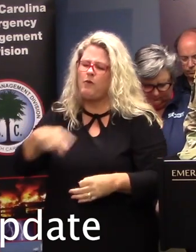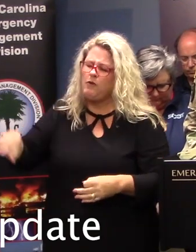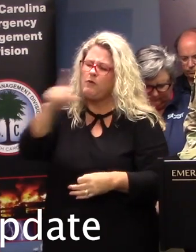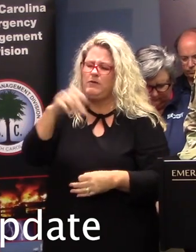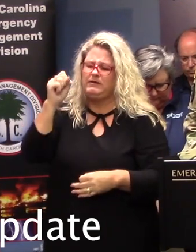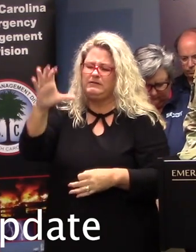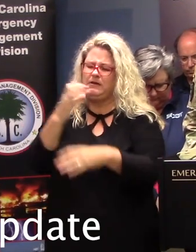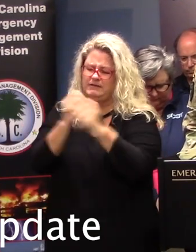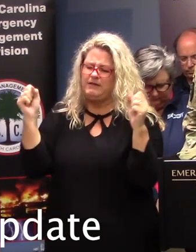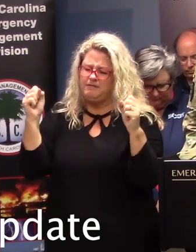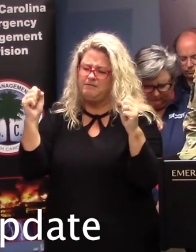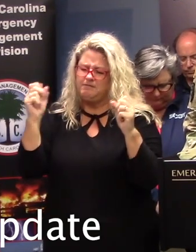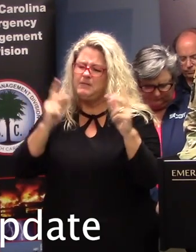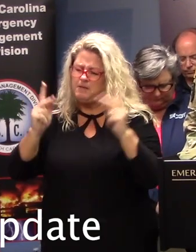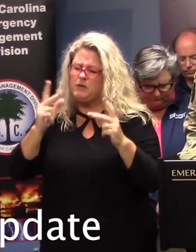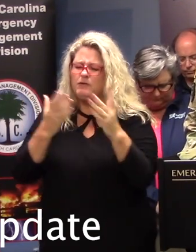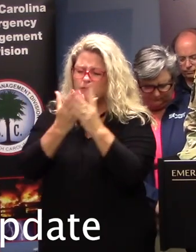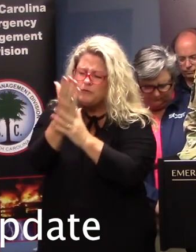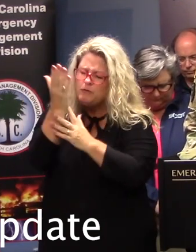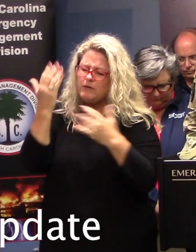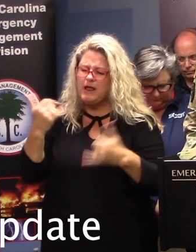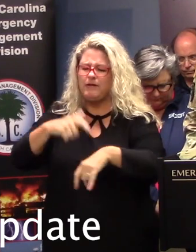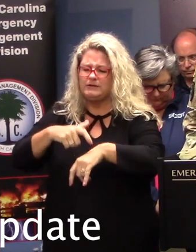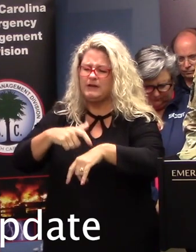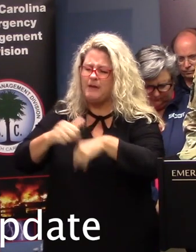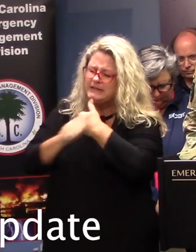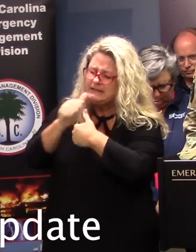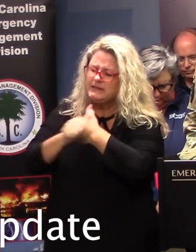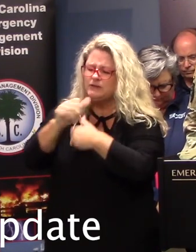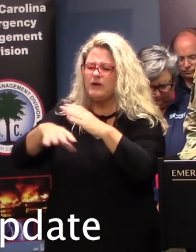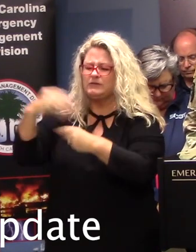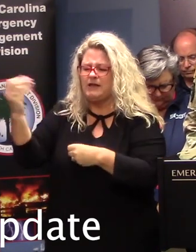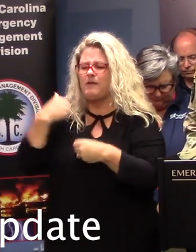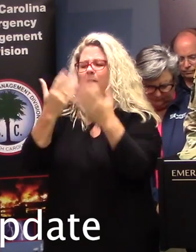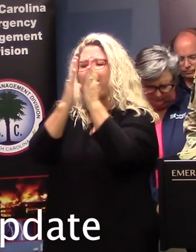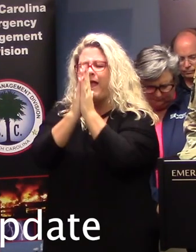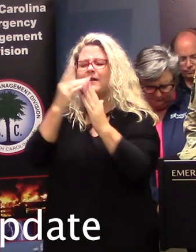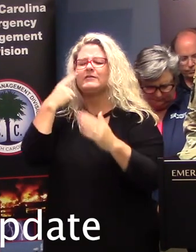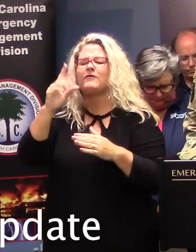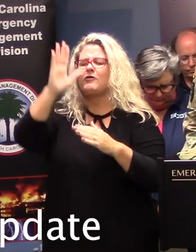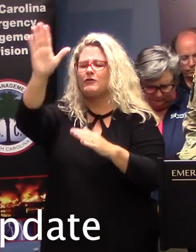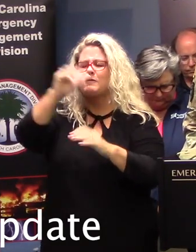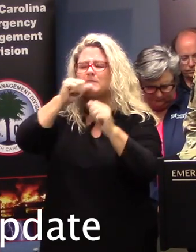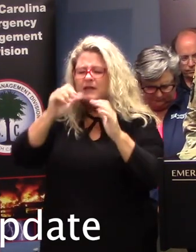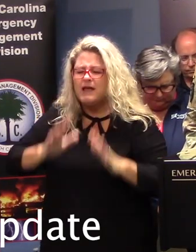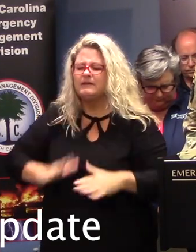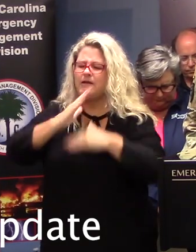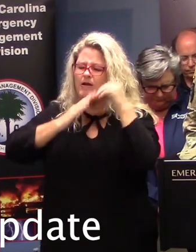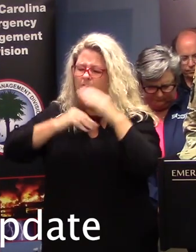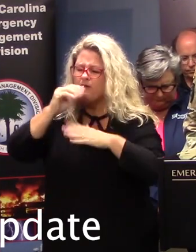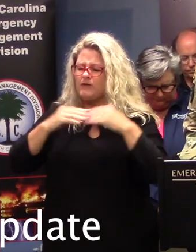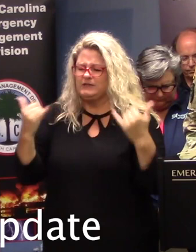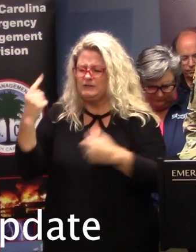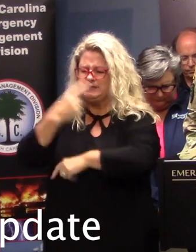this great state as we work through this time of danger. Lord, we ask for your prayers and you ask for your comfort in this day and